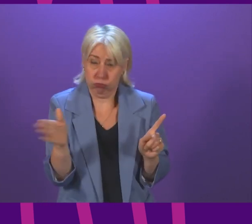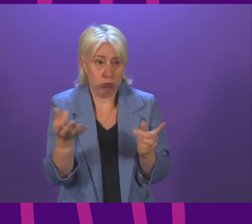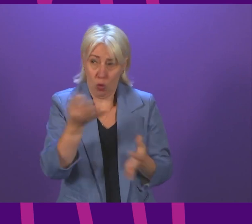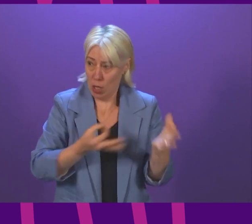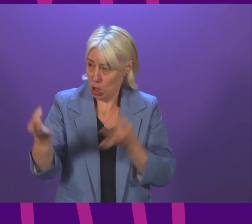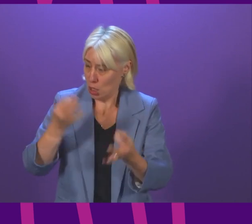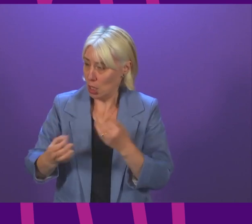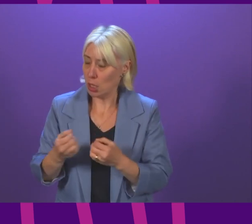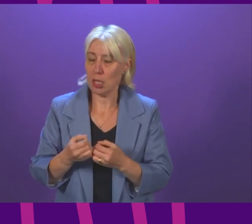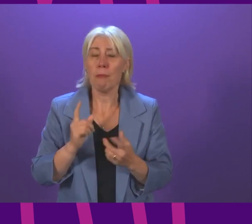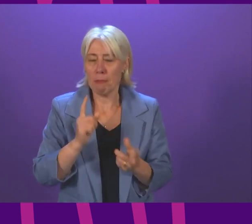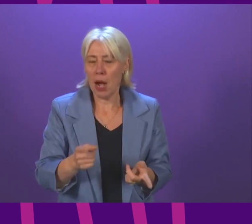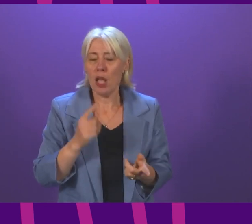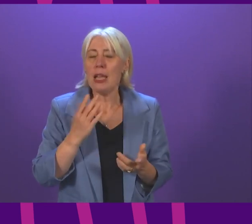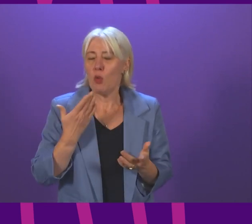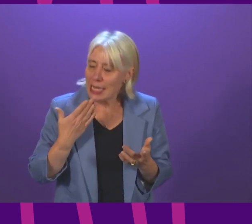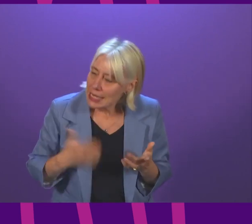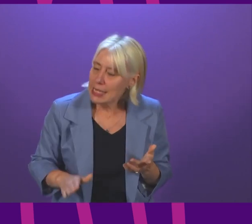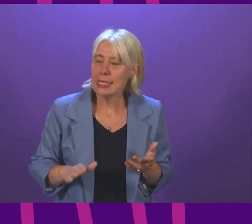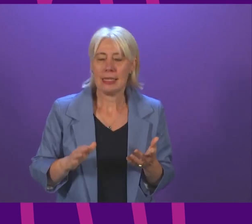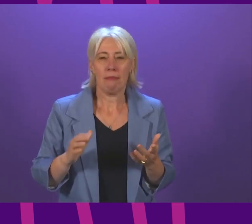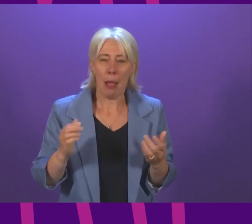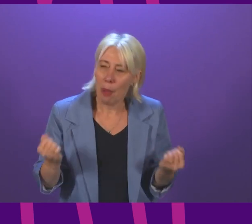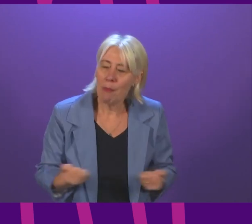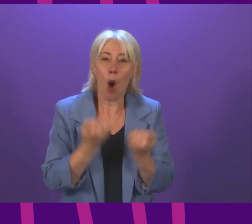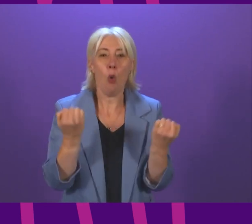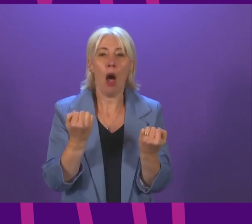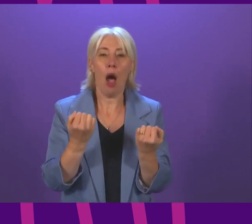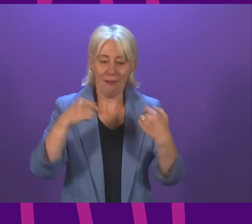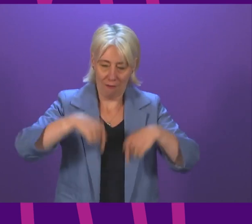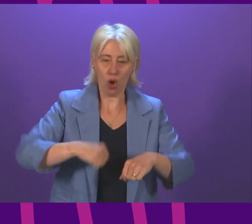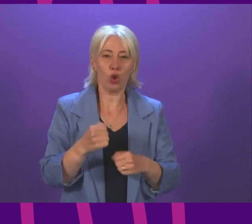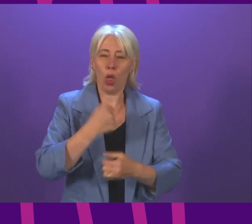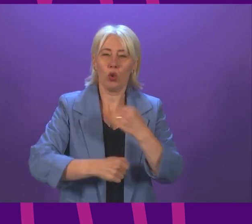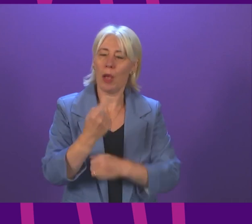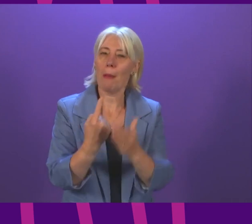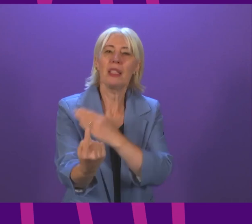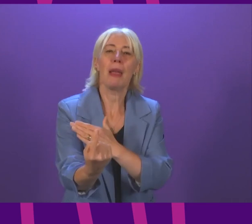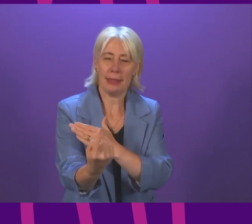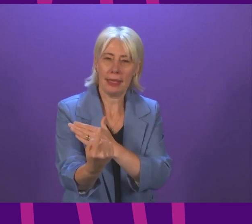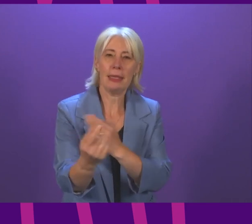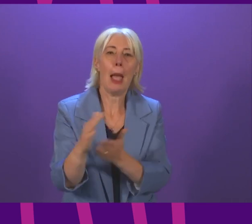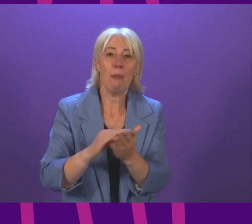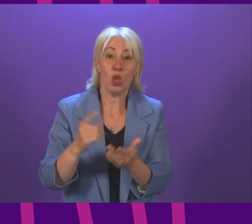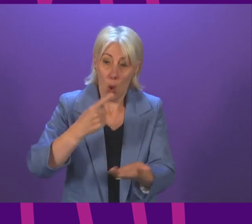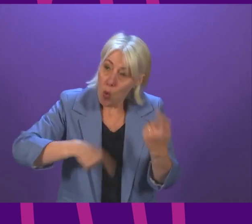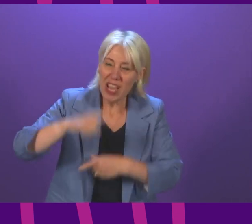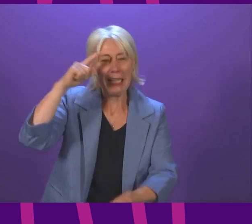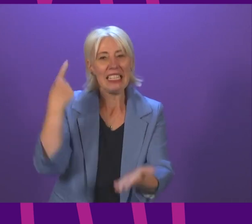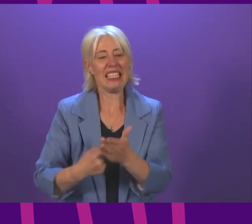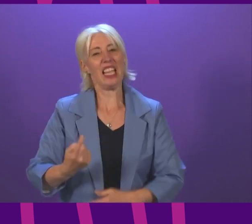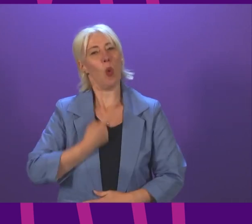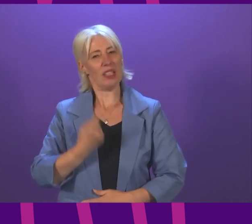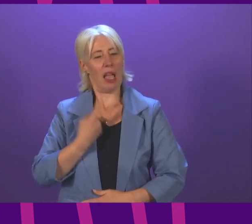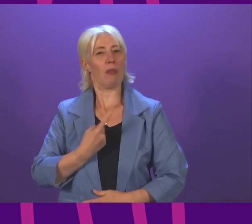real need and power of the argument for this country to be independent so that we can take these decisions ourselves